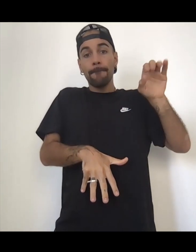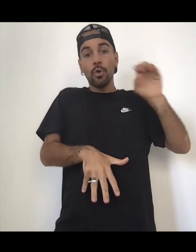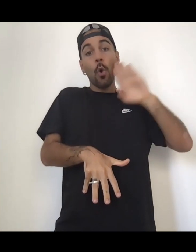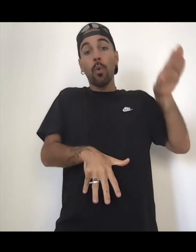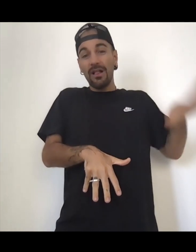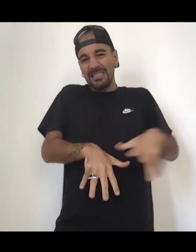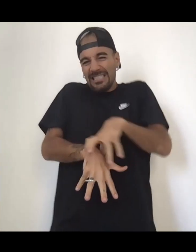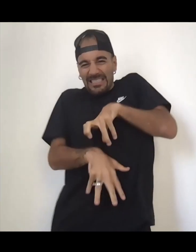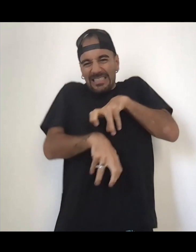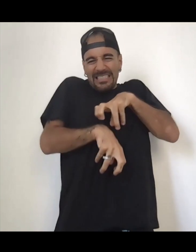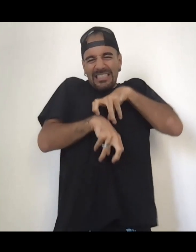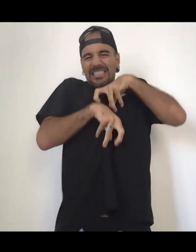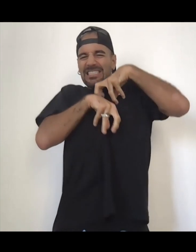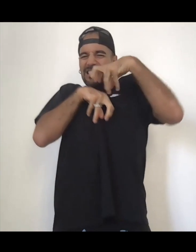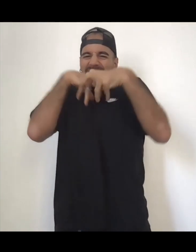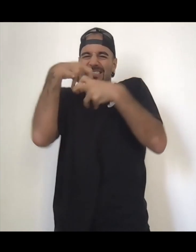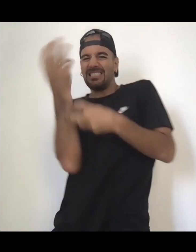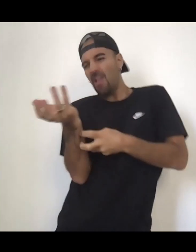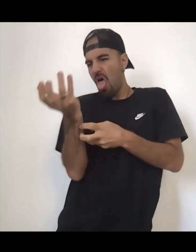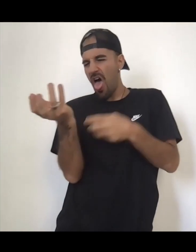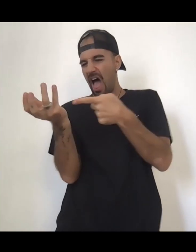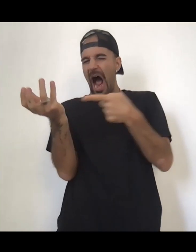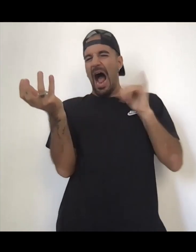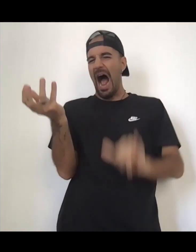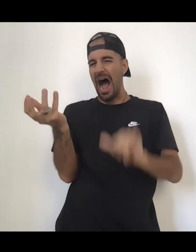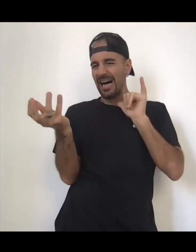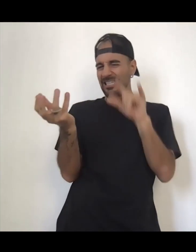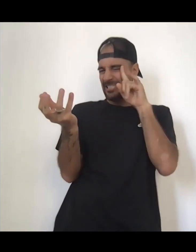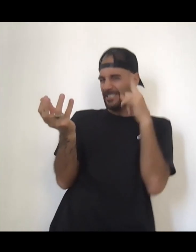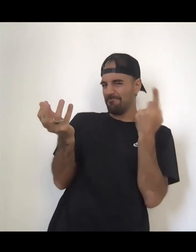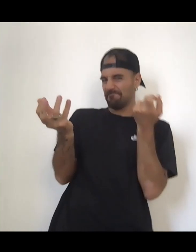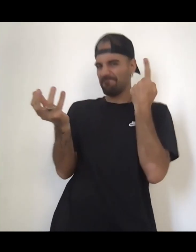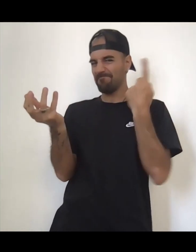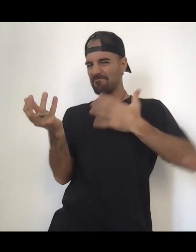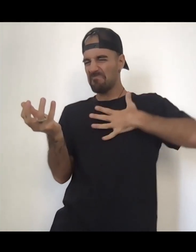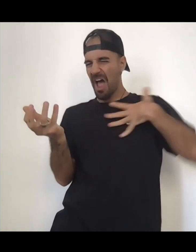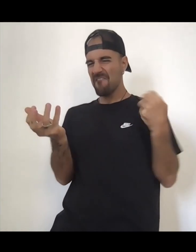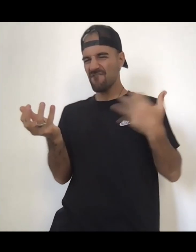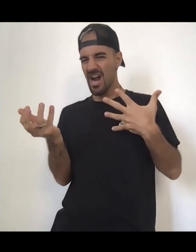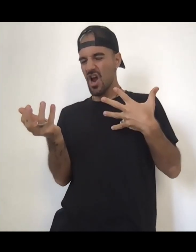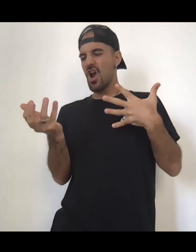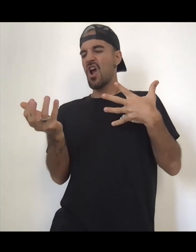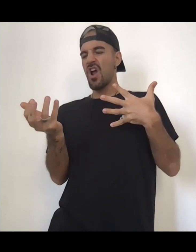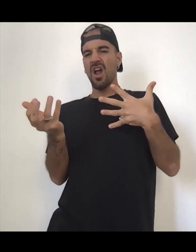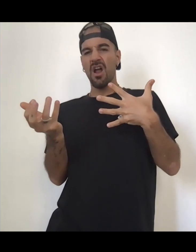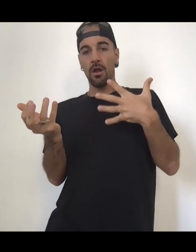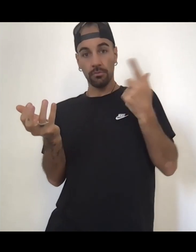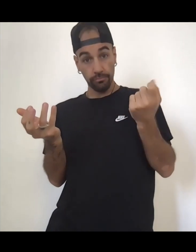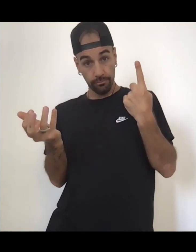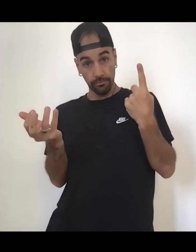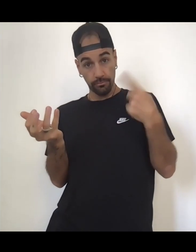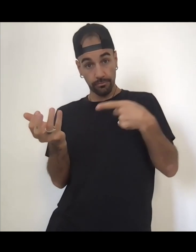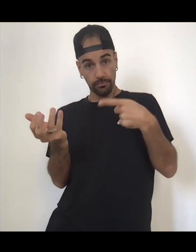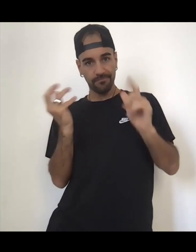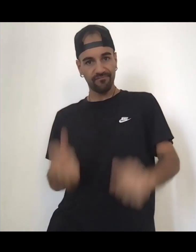the last little bit of the root in the bottom of the fucking barrel or wherever it is in our souls where these